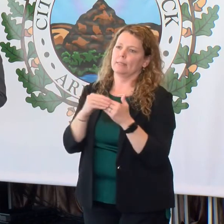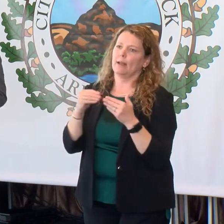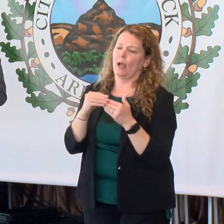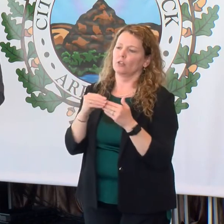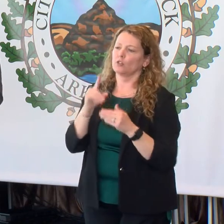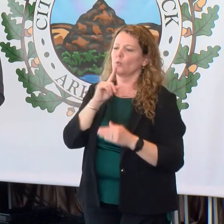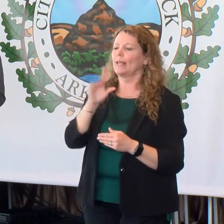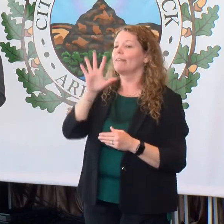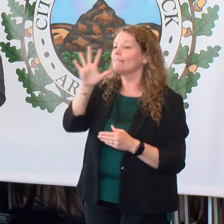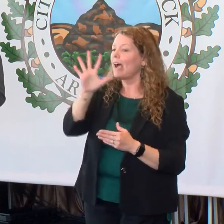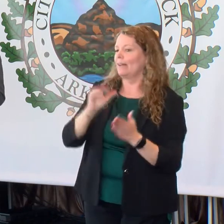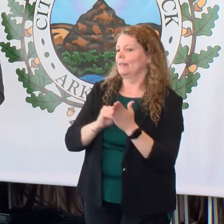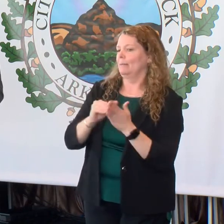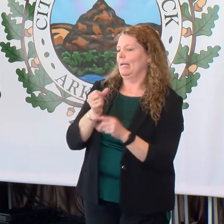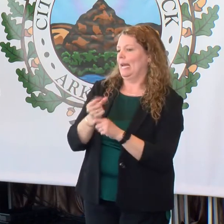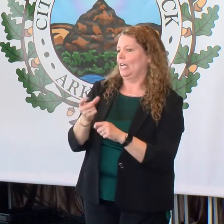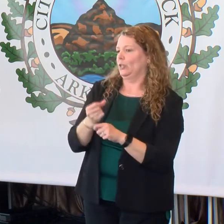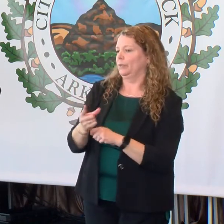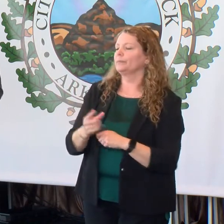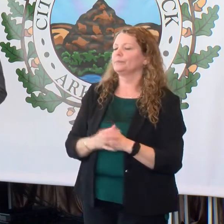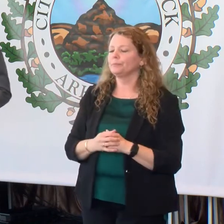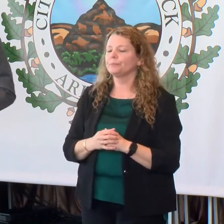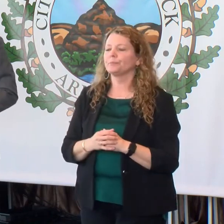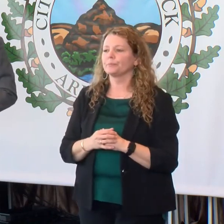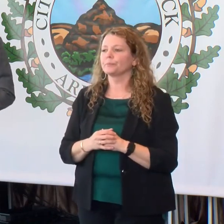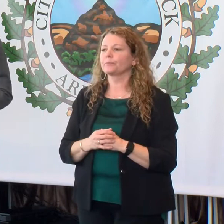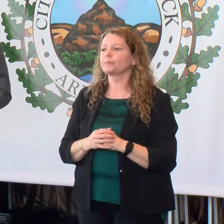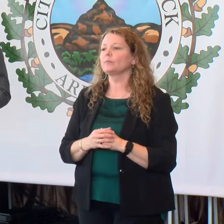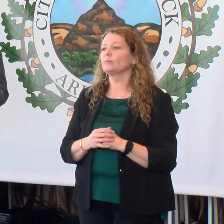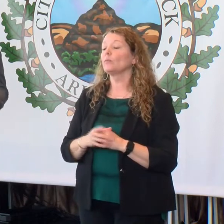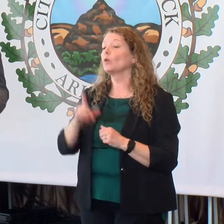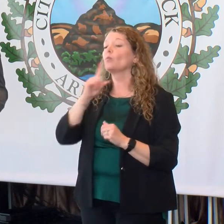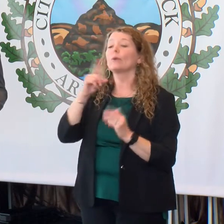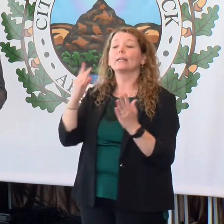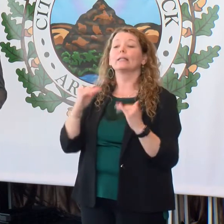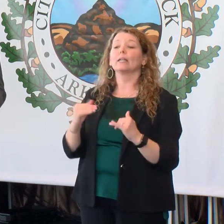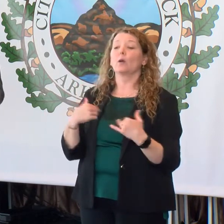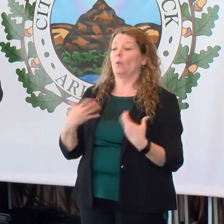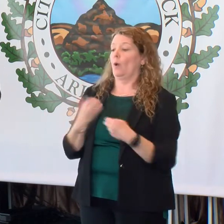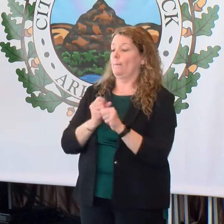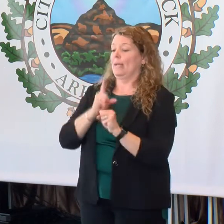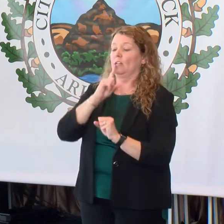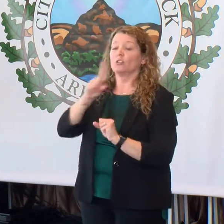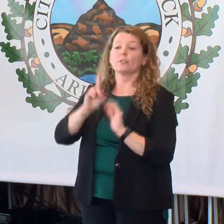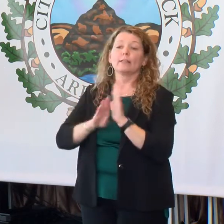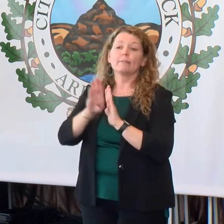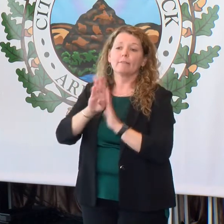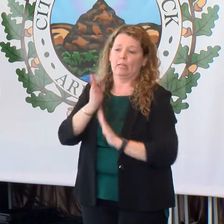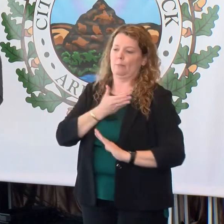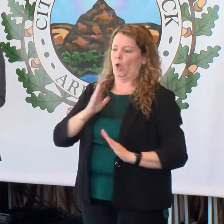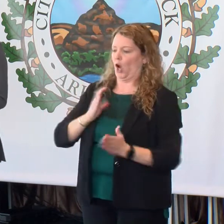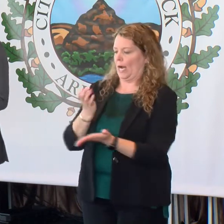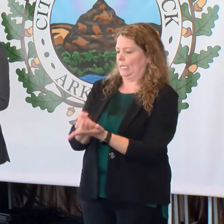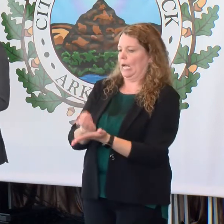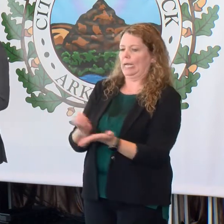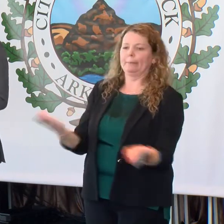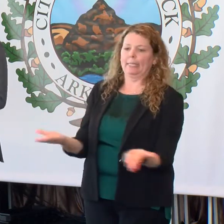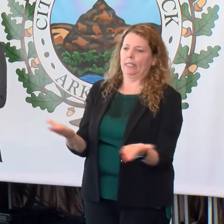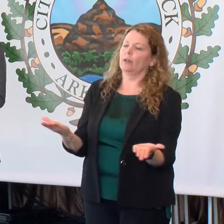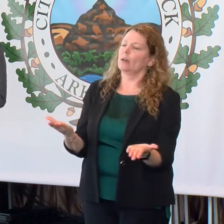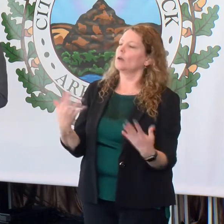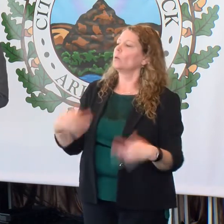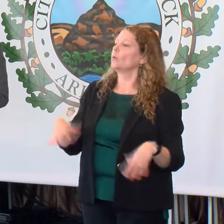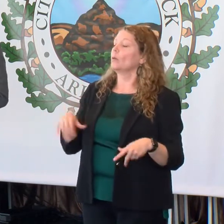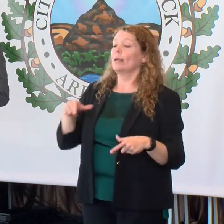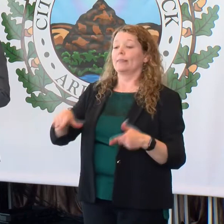is $5 million annually. But moving from infrastructure, it's all about economic development. As we shared earlier, this city has experienced